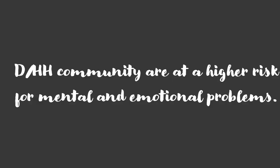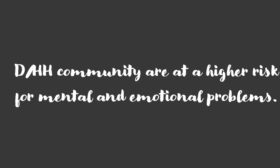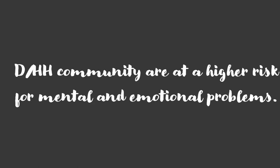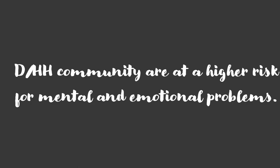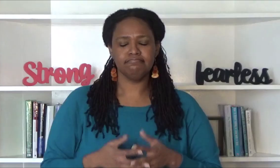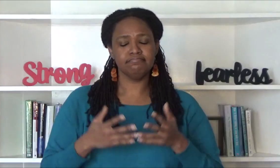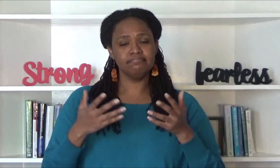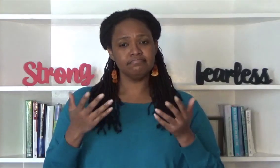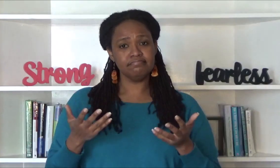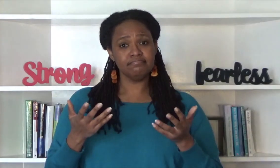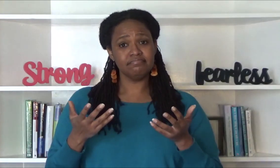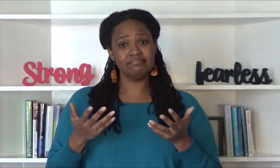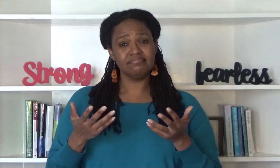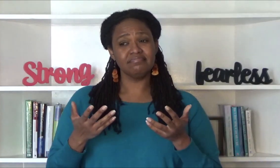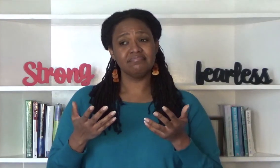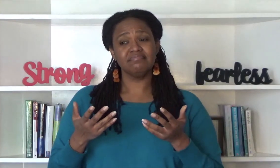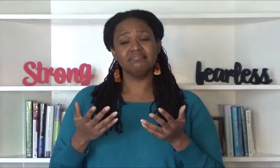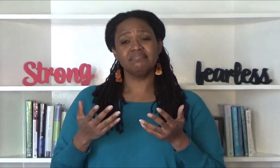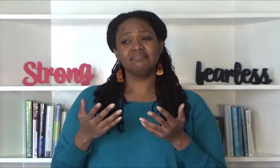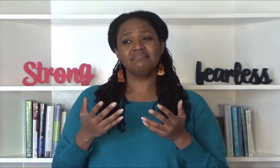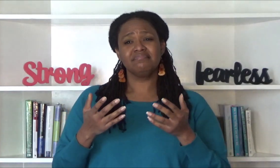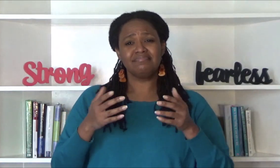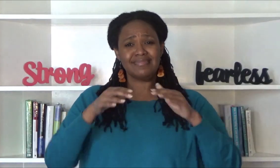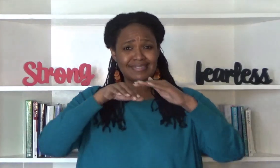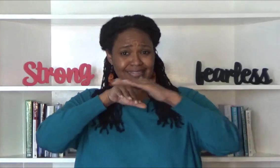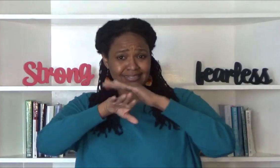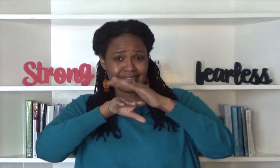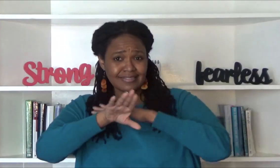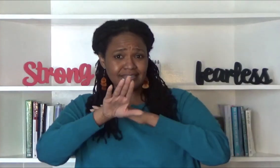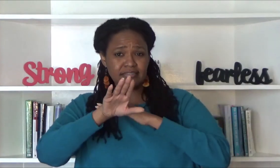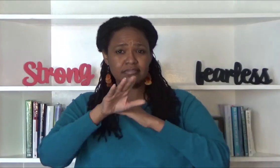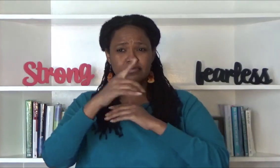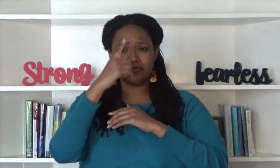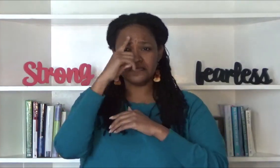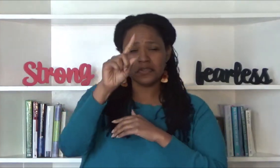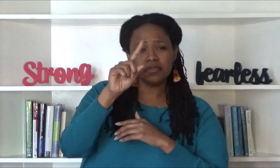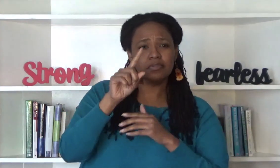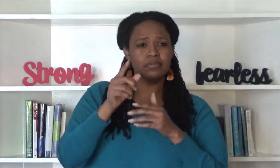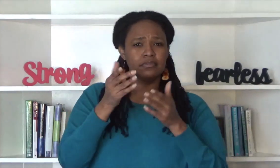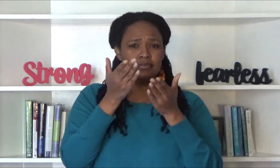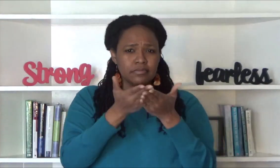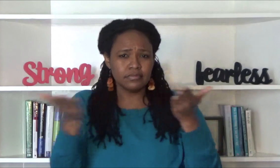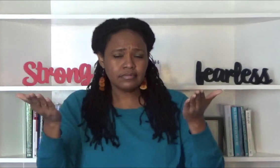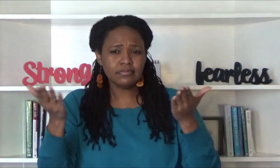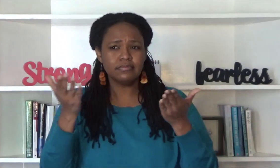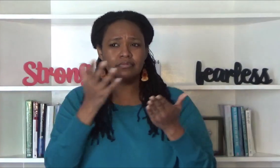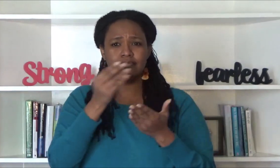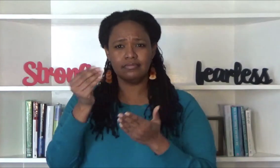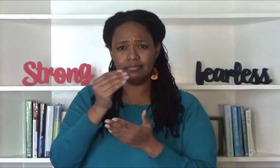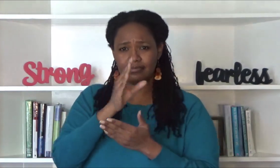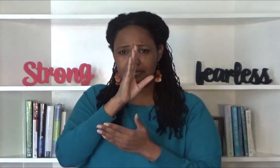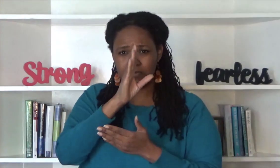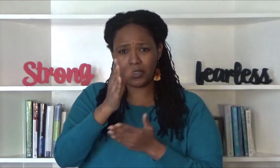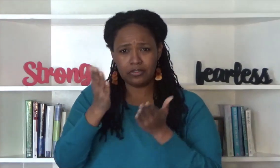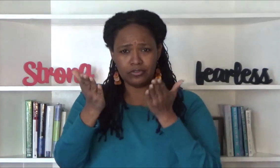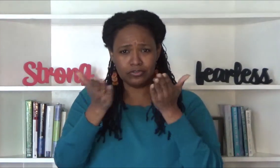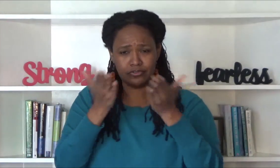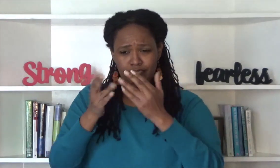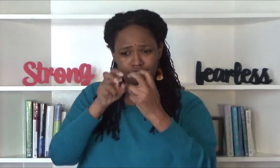there is also a severe limitation in access to resources and direct services